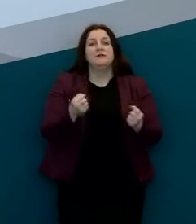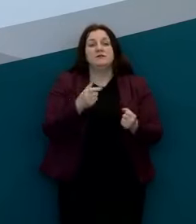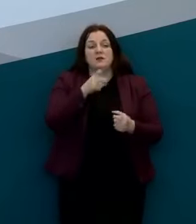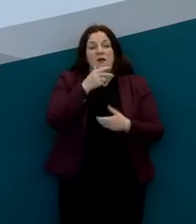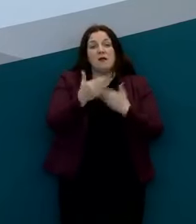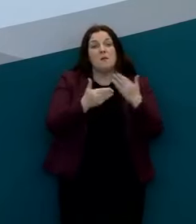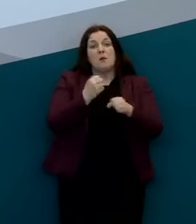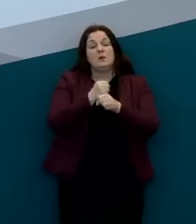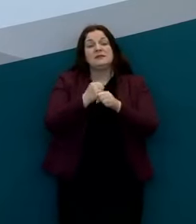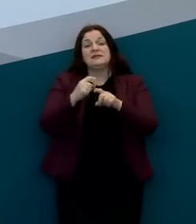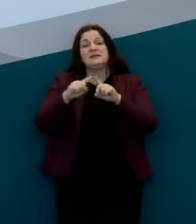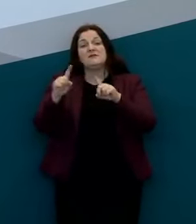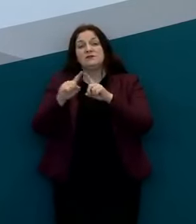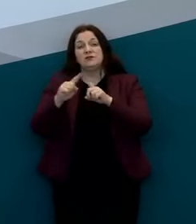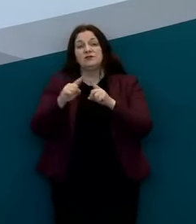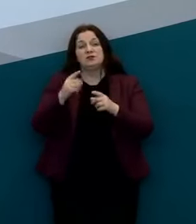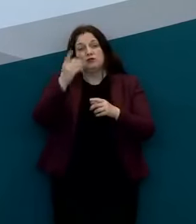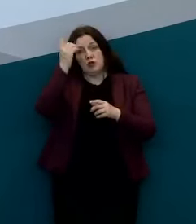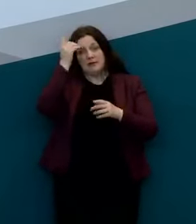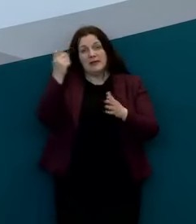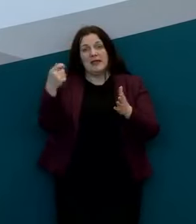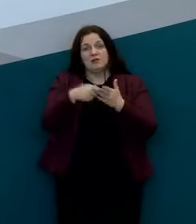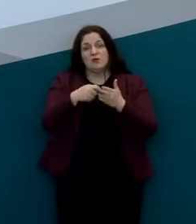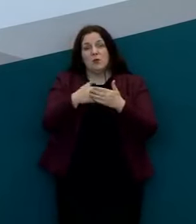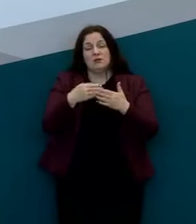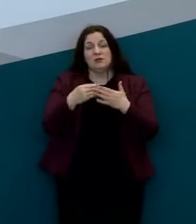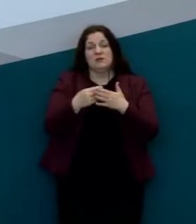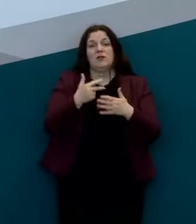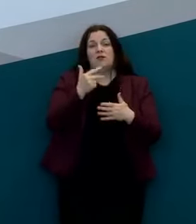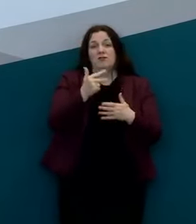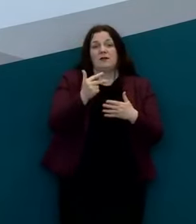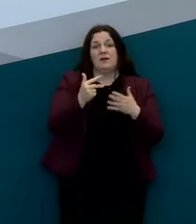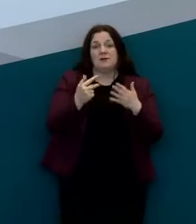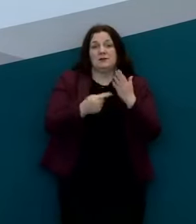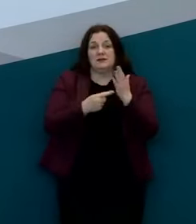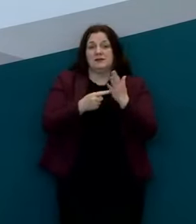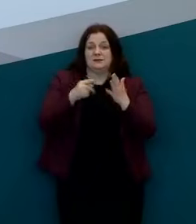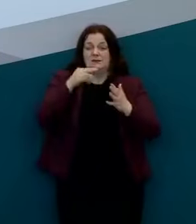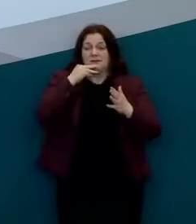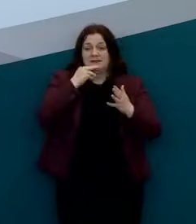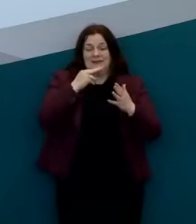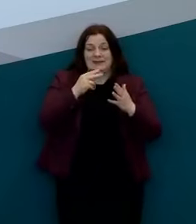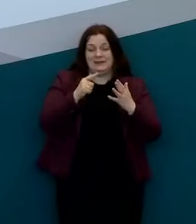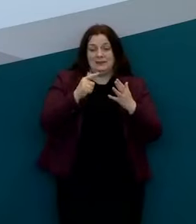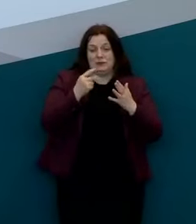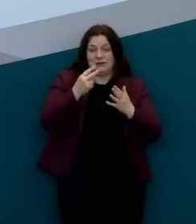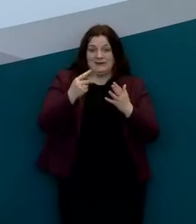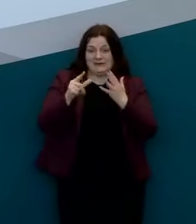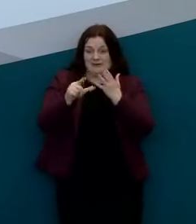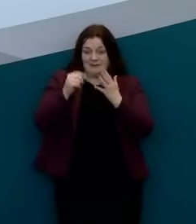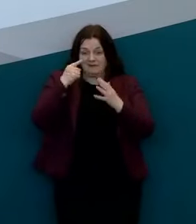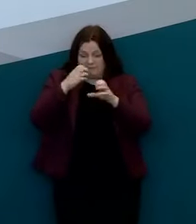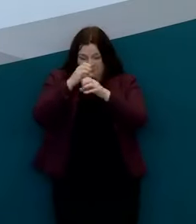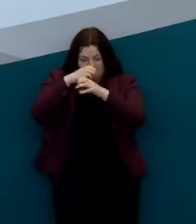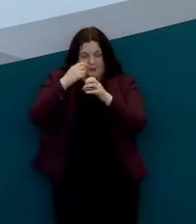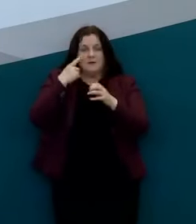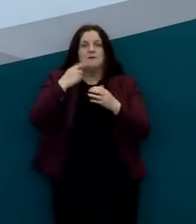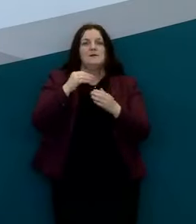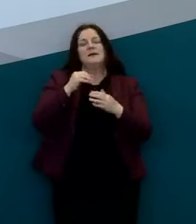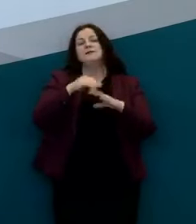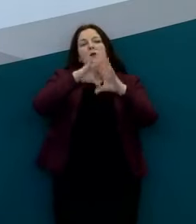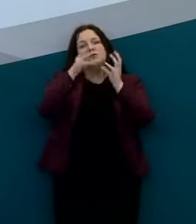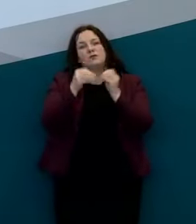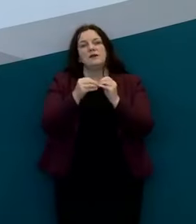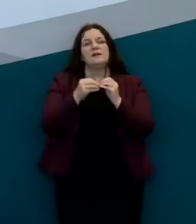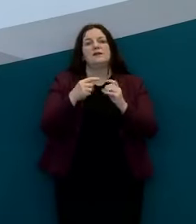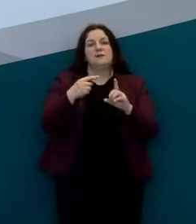over the course of the week an additional 3,257 samples samples 427 are reported as positive giving a positivity rate of